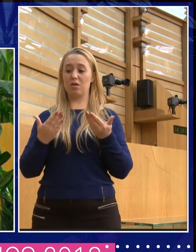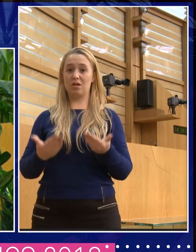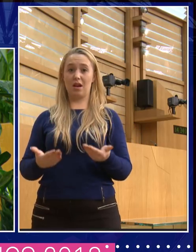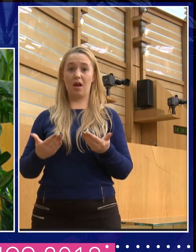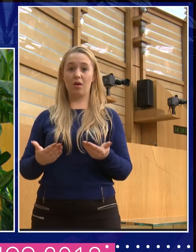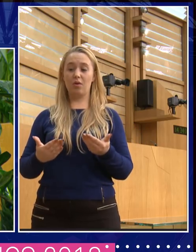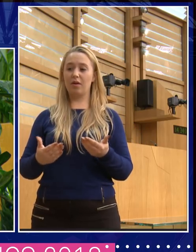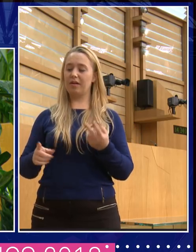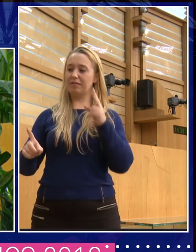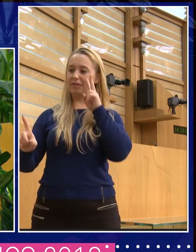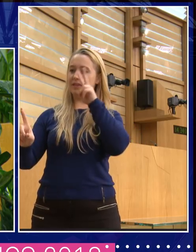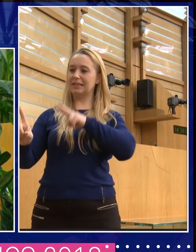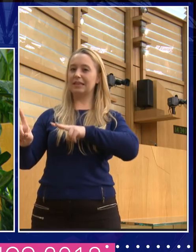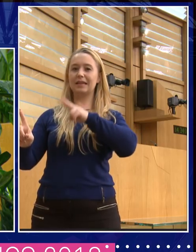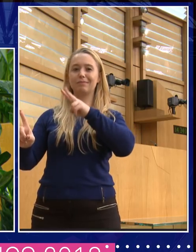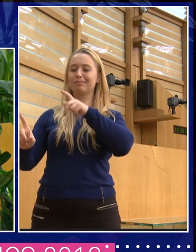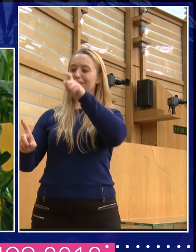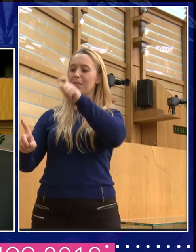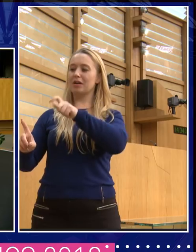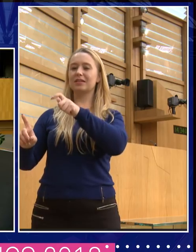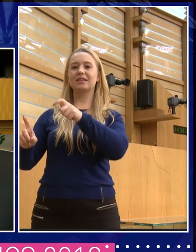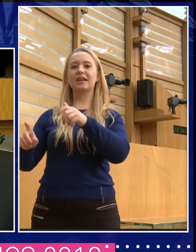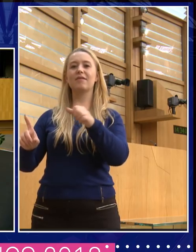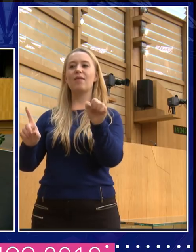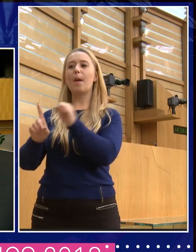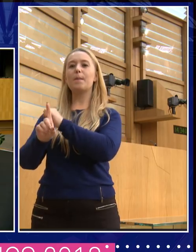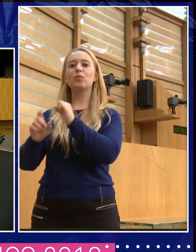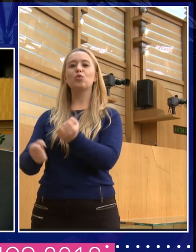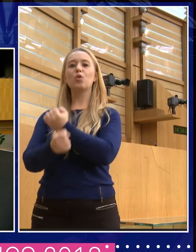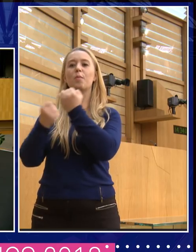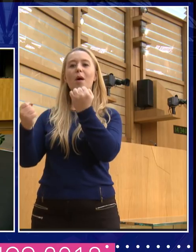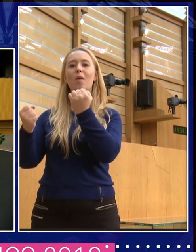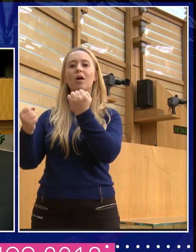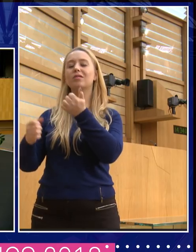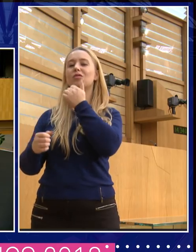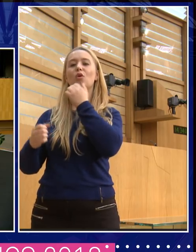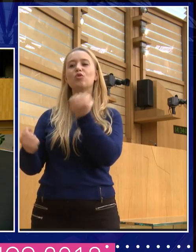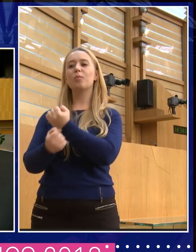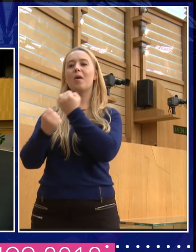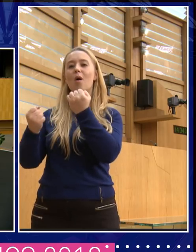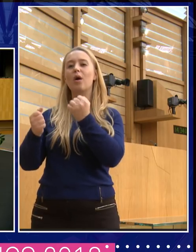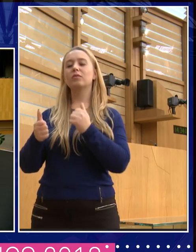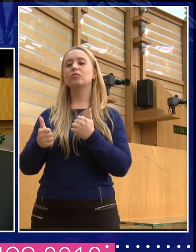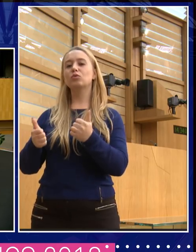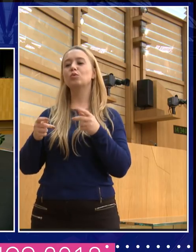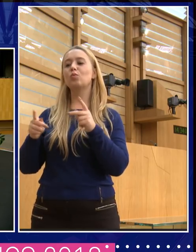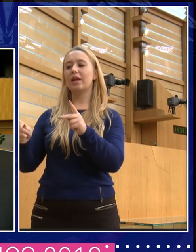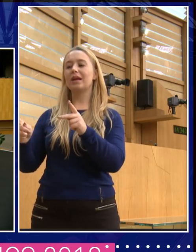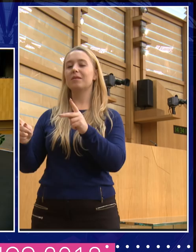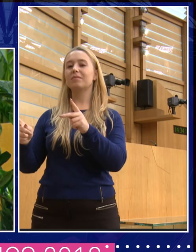the abuse of power, which in some ways it was, is something that we would now call out and say this should not happen. know, the